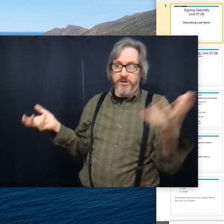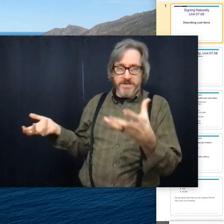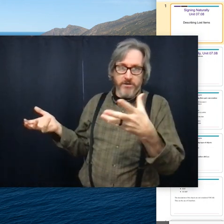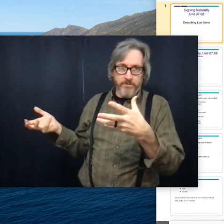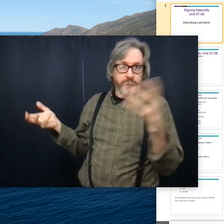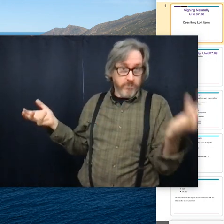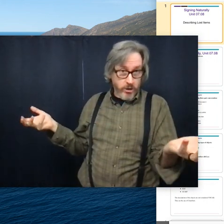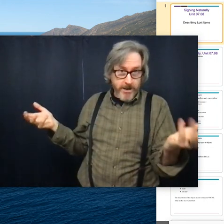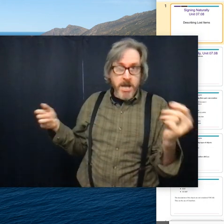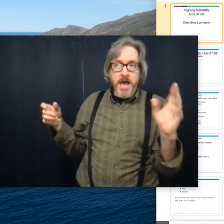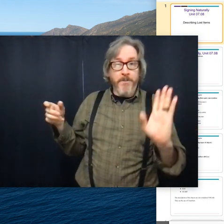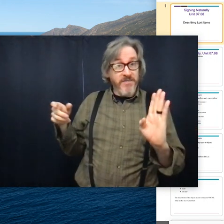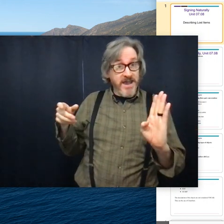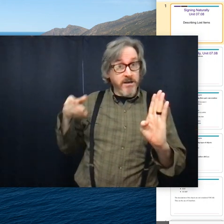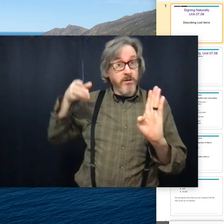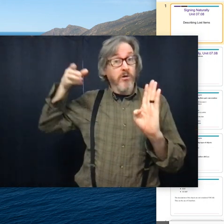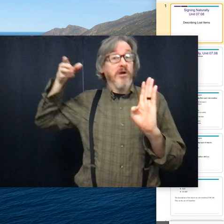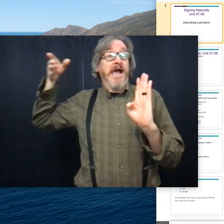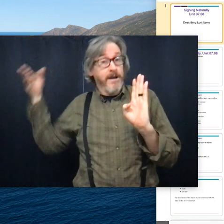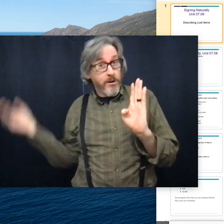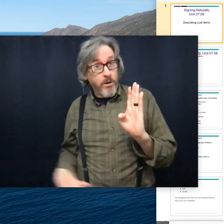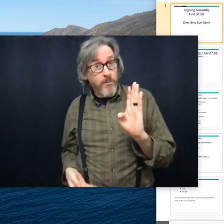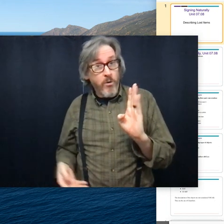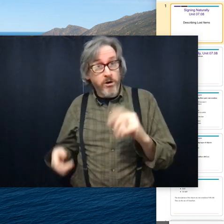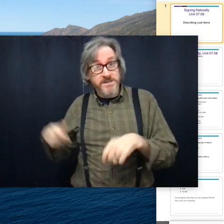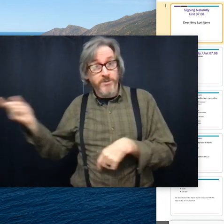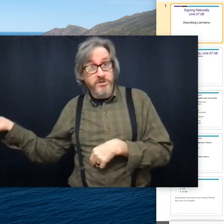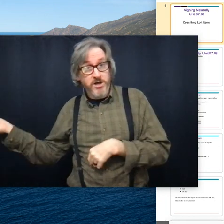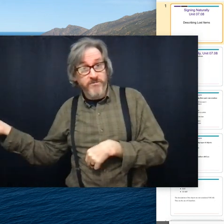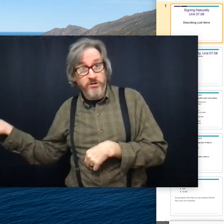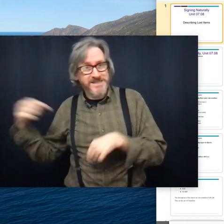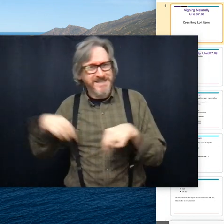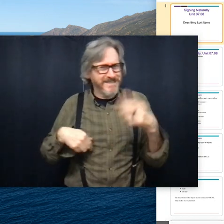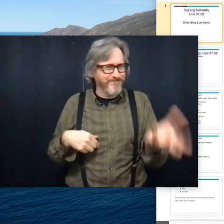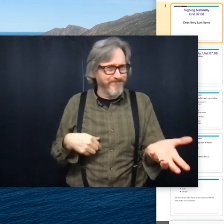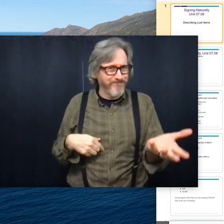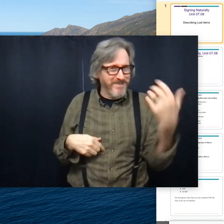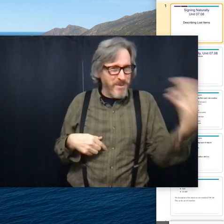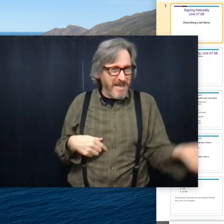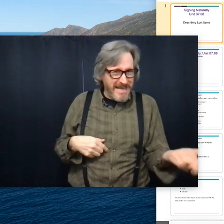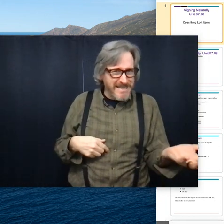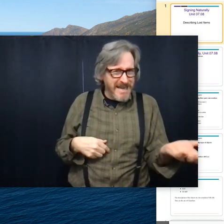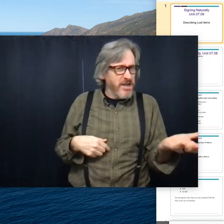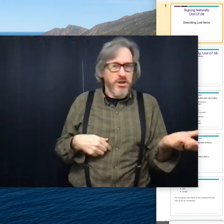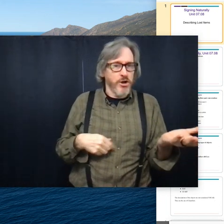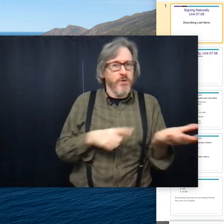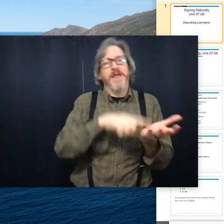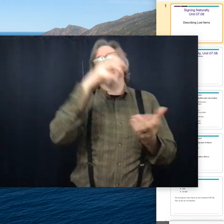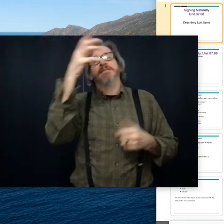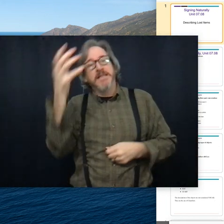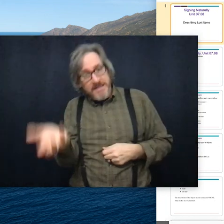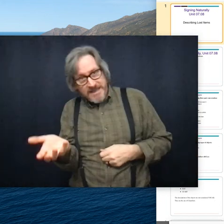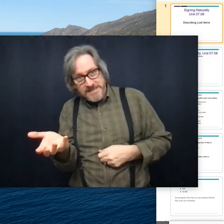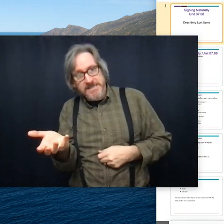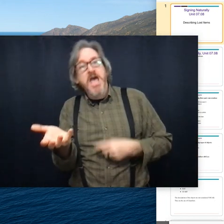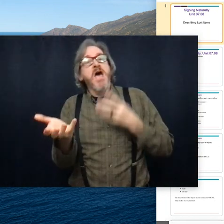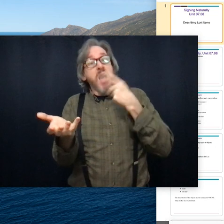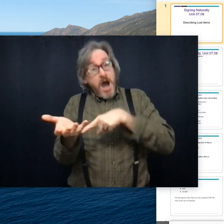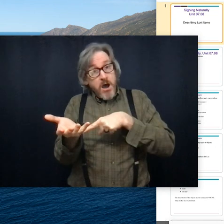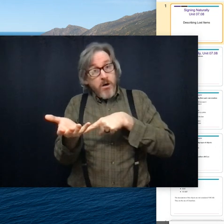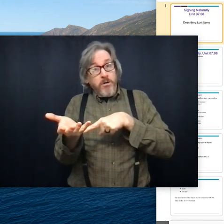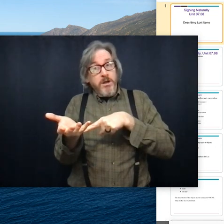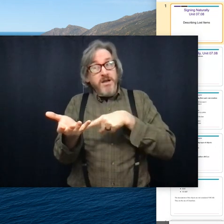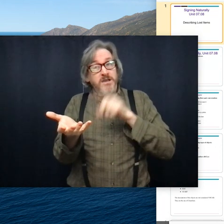And you tell them, okay. But then add on one more, someone goes off, looks, and says, hmm, you mean this? No, no, no, not this. This.